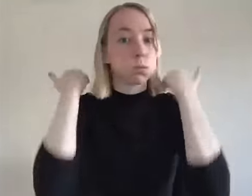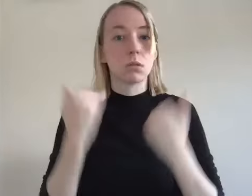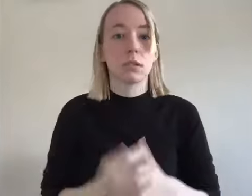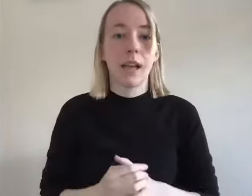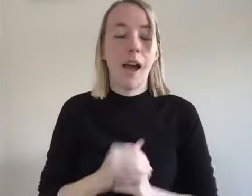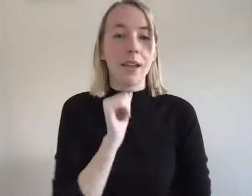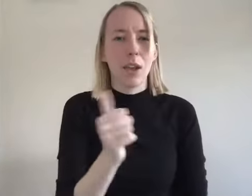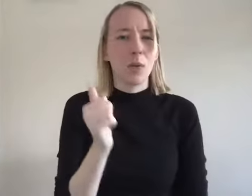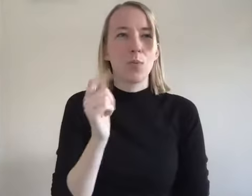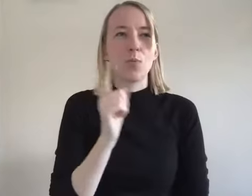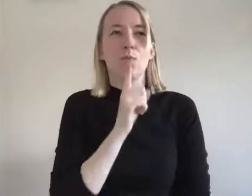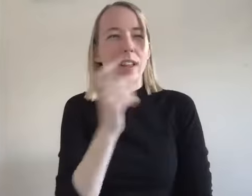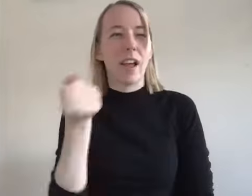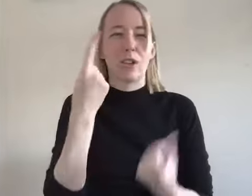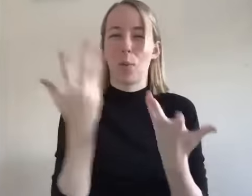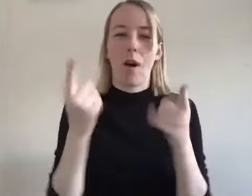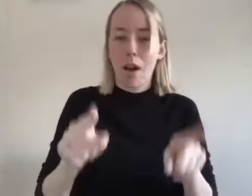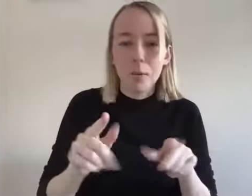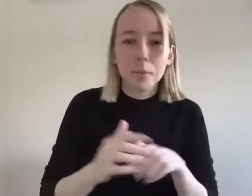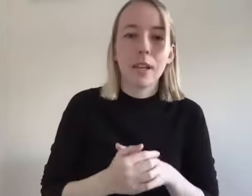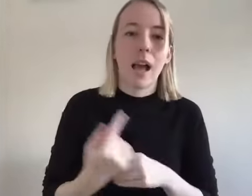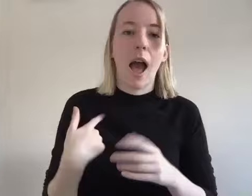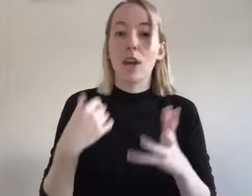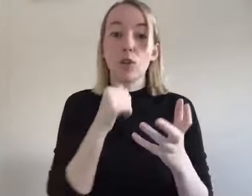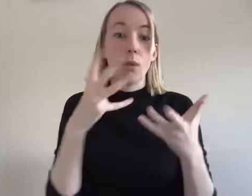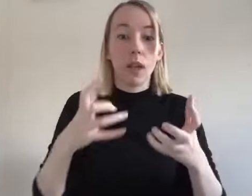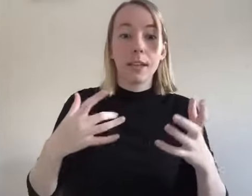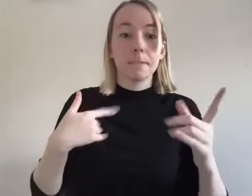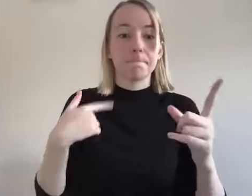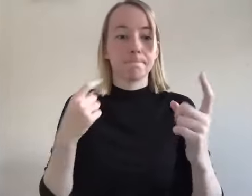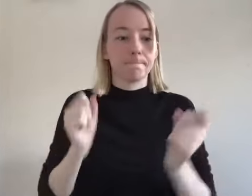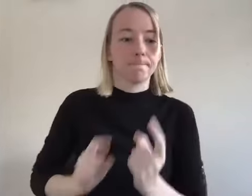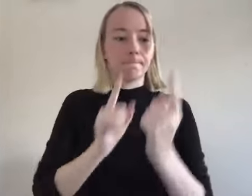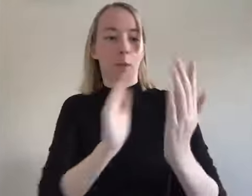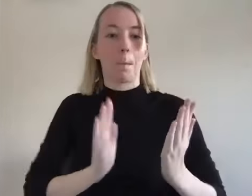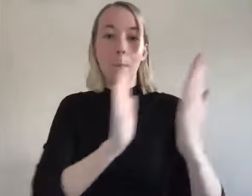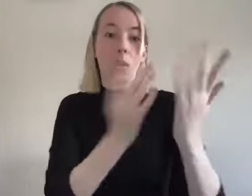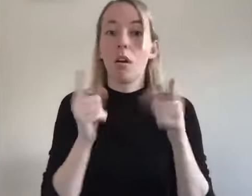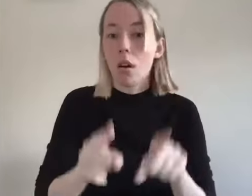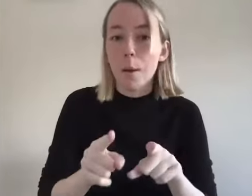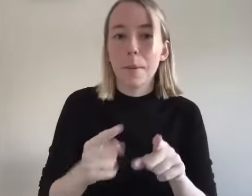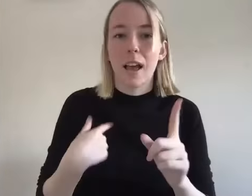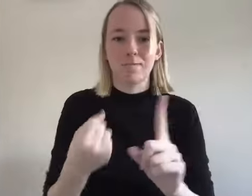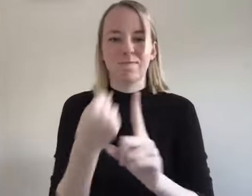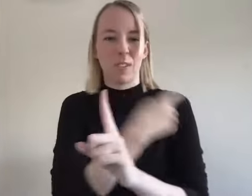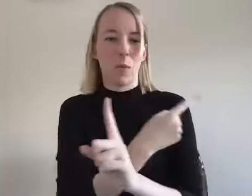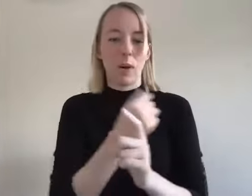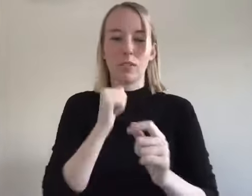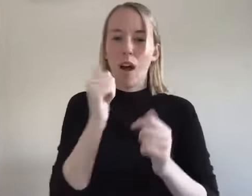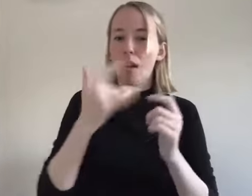just didn't i've always just avoided like conflict and um avoided